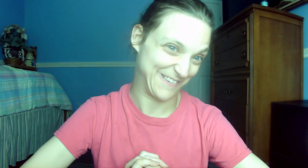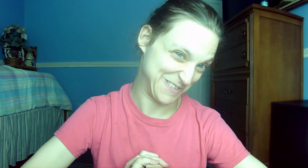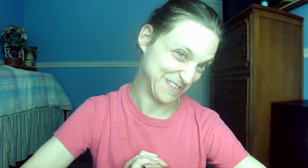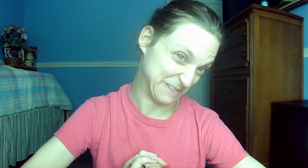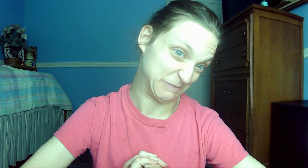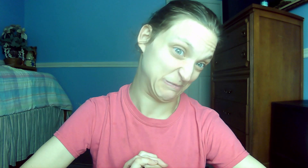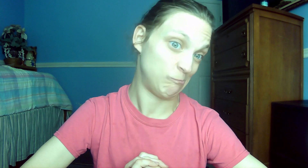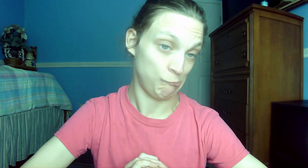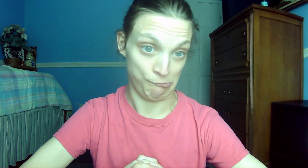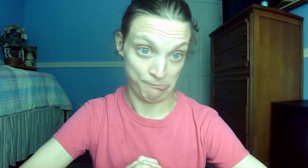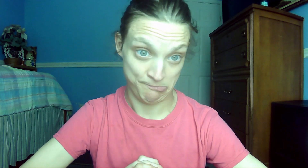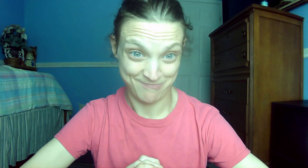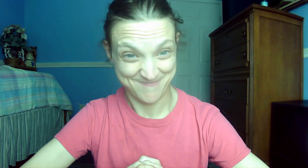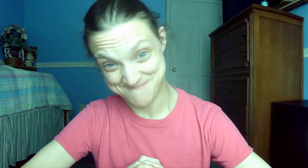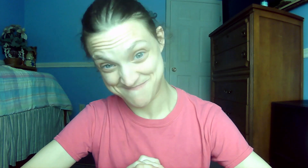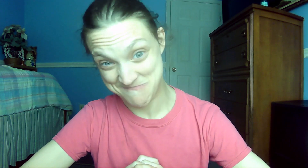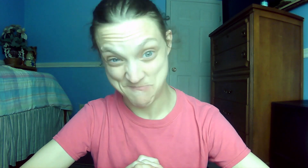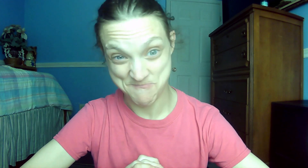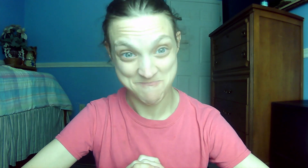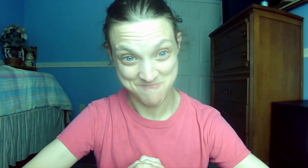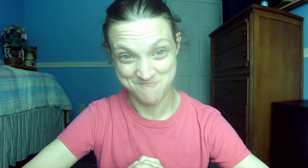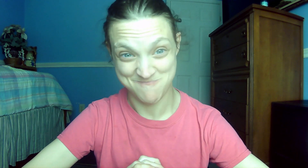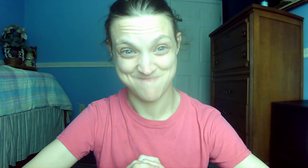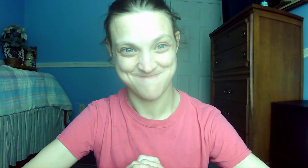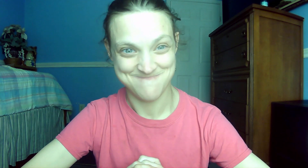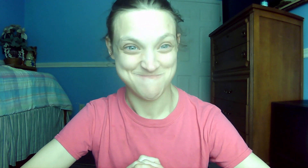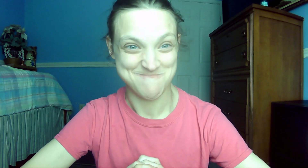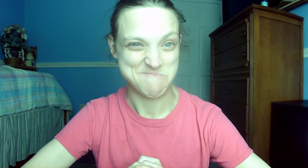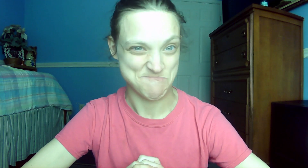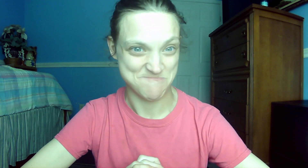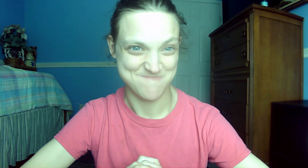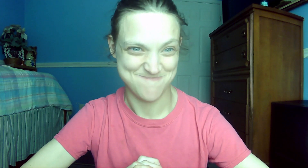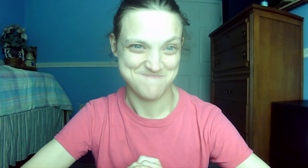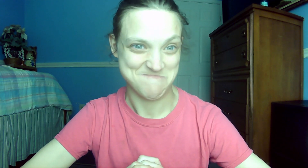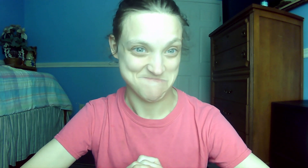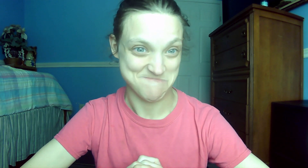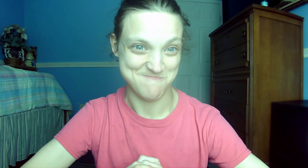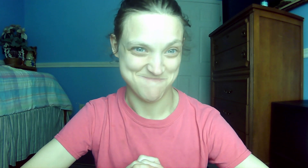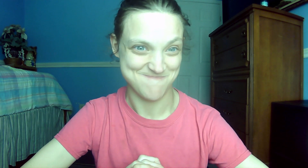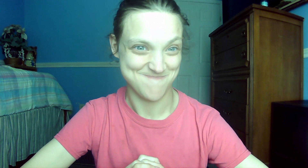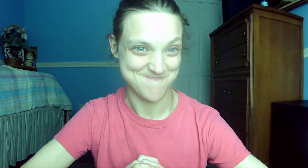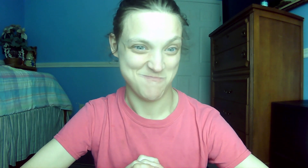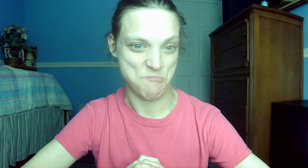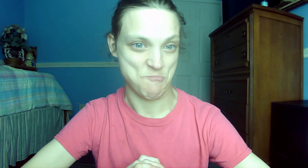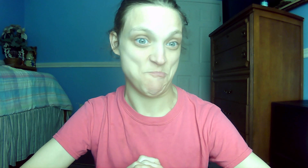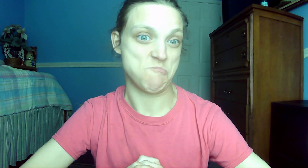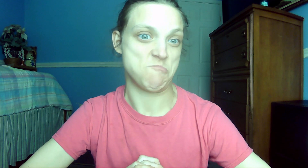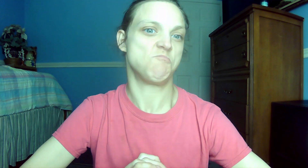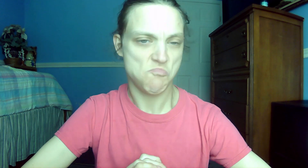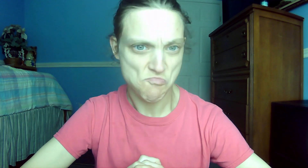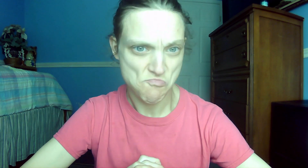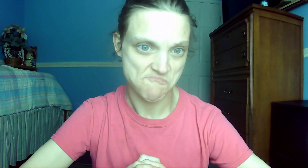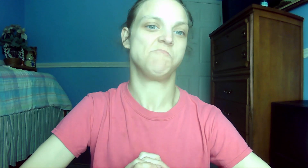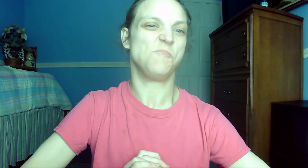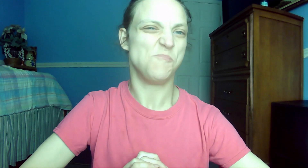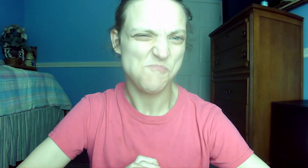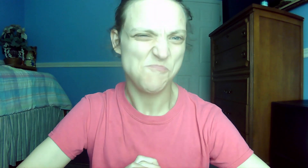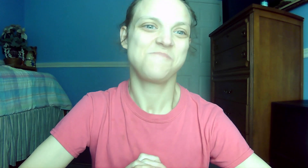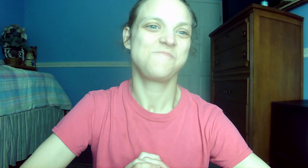God, through faith in Jesus Christ, to all and on all who believe. 53. Matthew